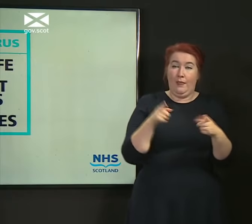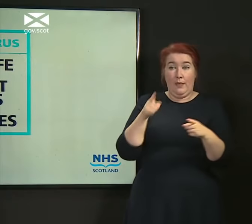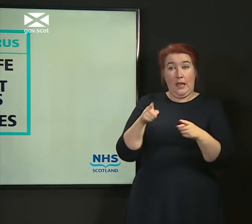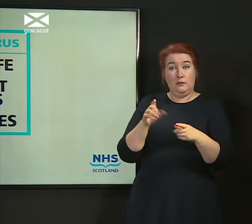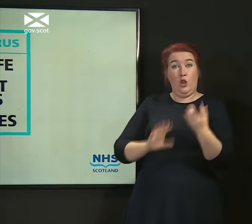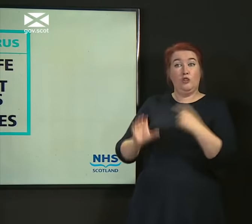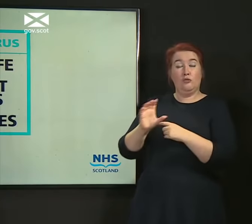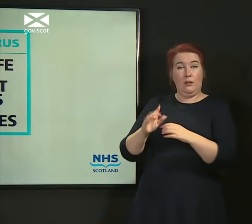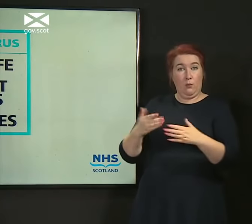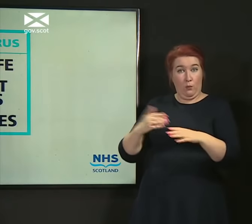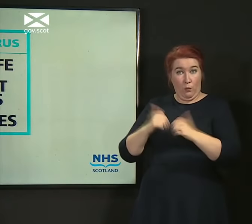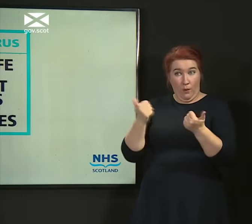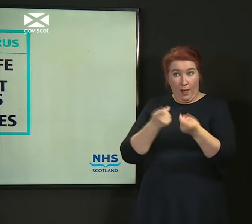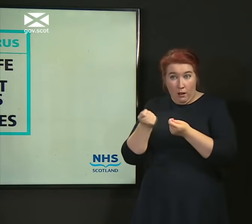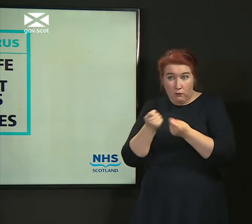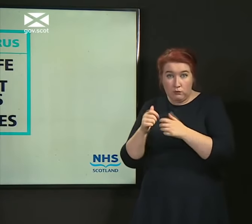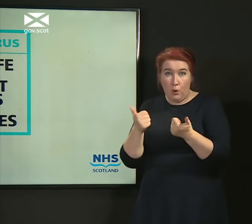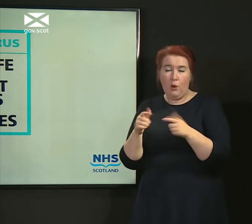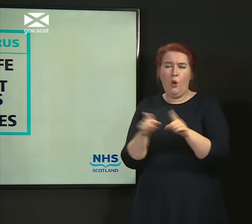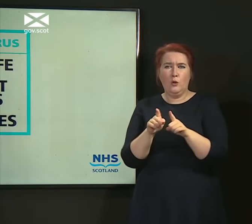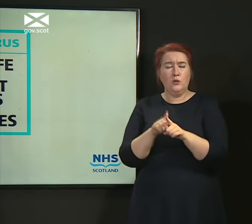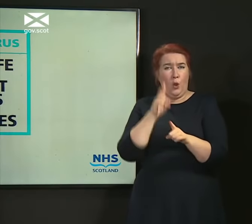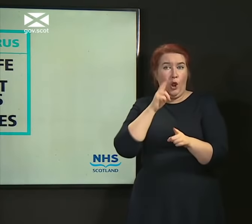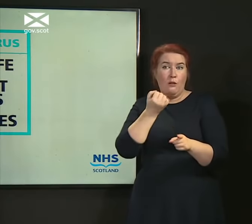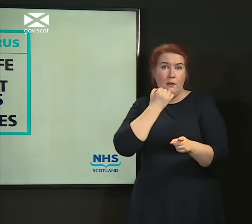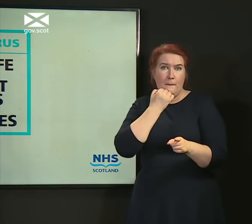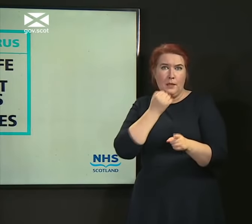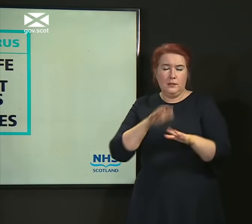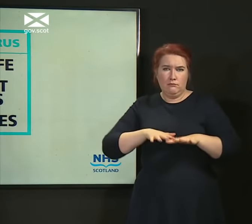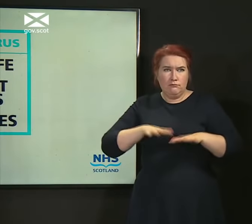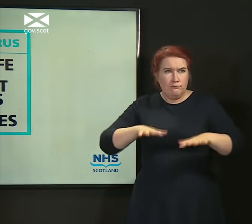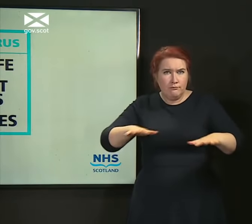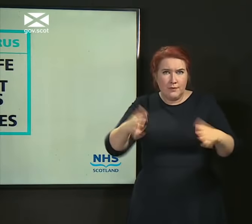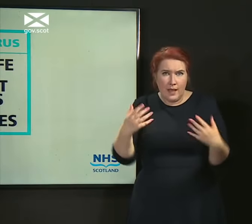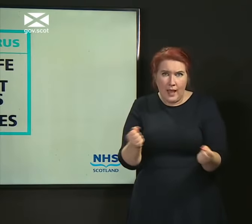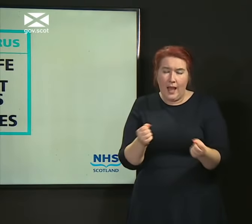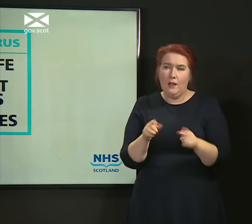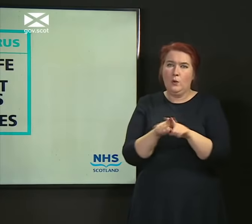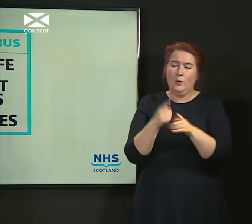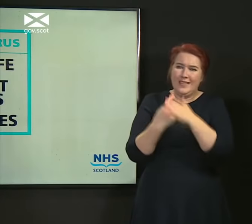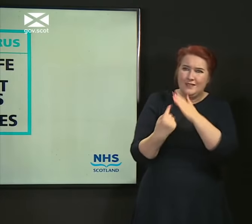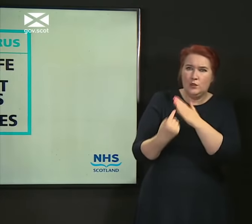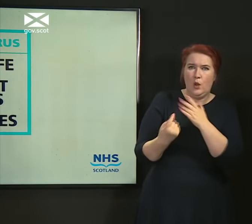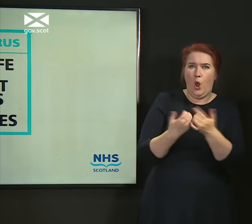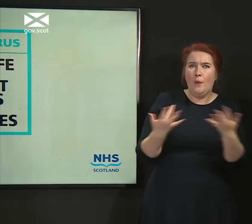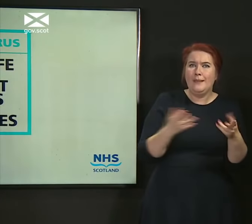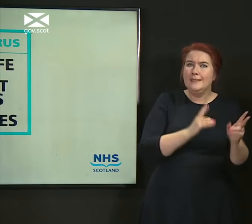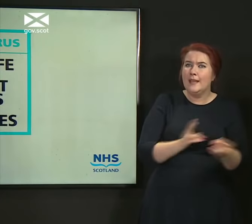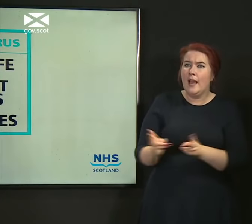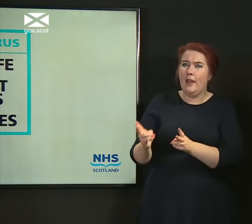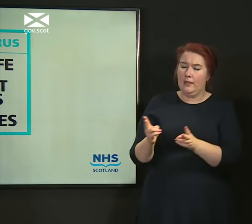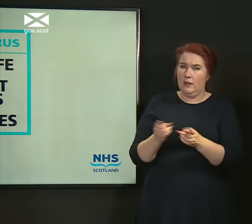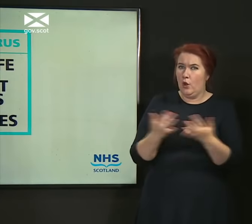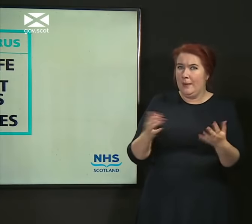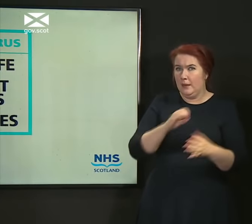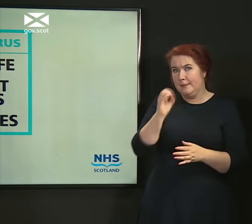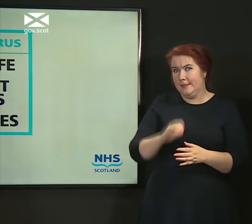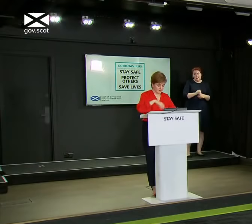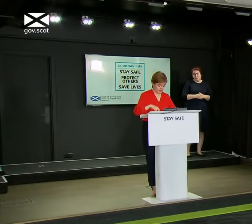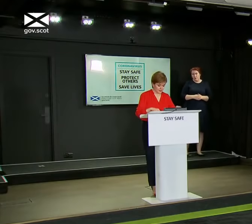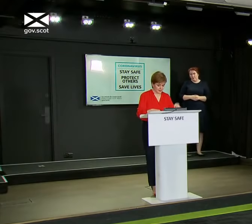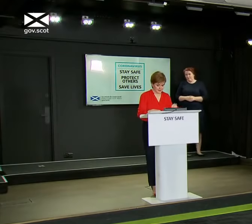managing them, and raw numbers. Prevalence, incidence, and individual death rates and prevalence at that moment in time.